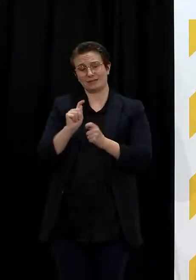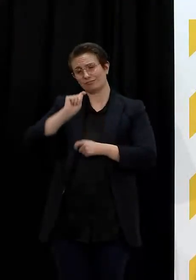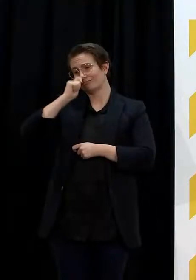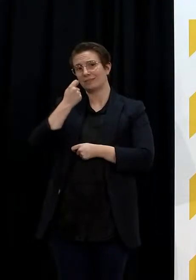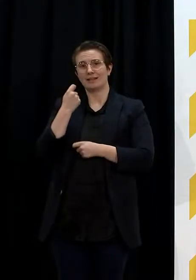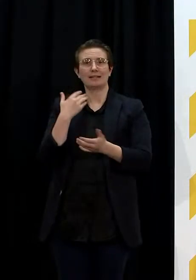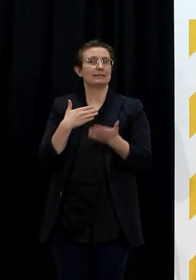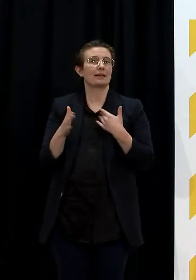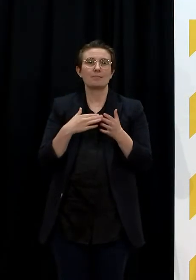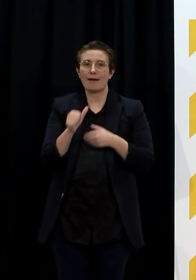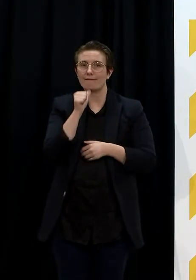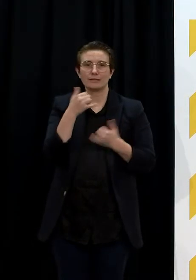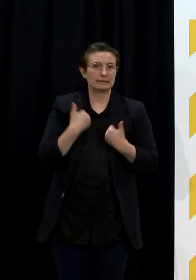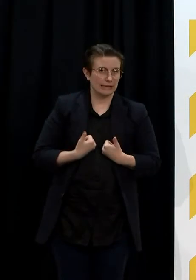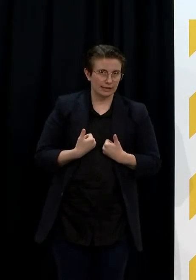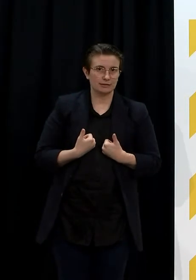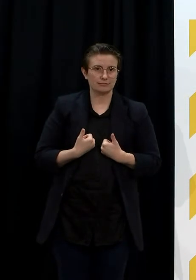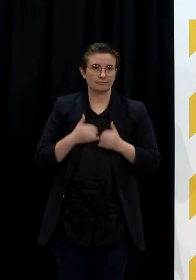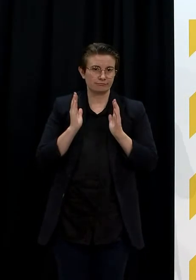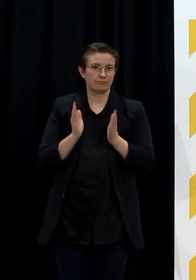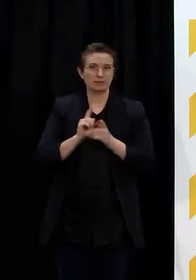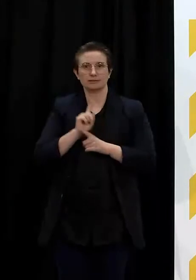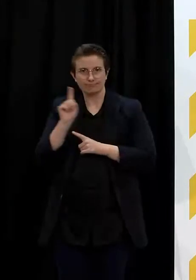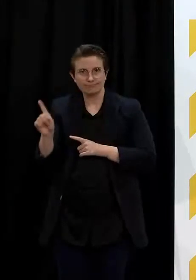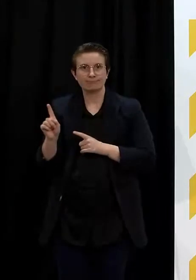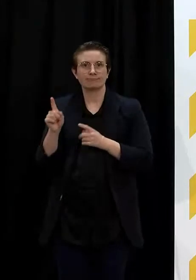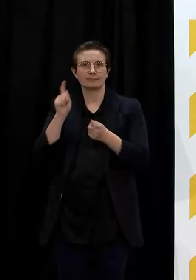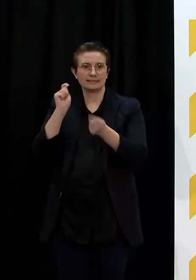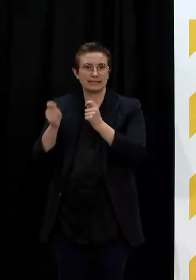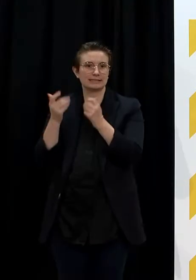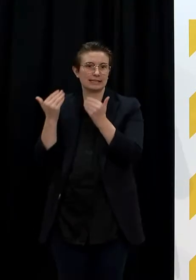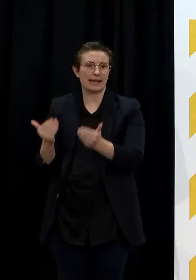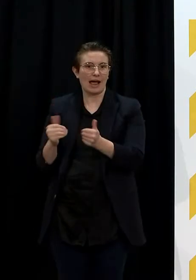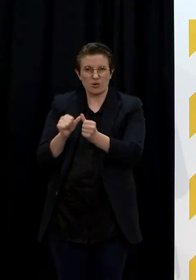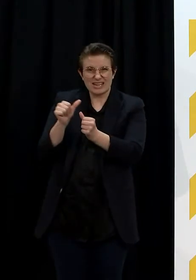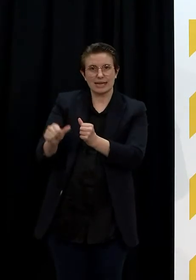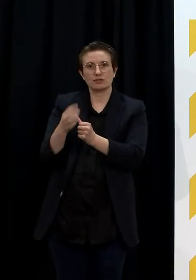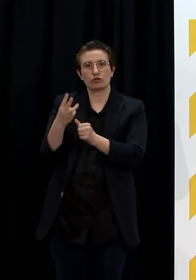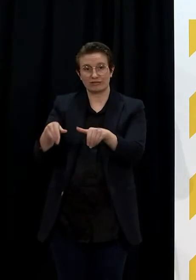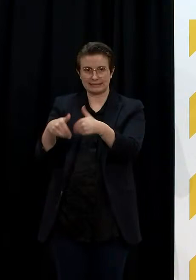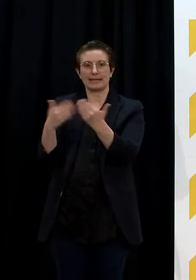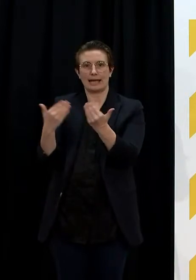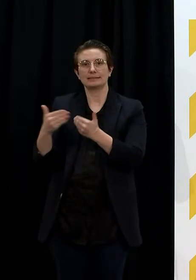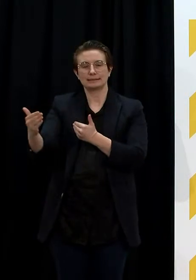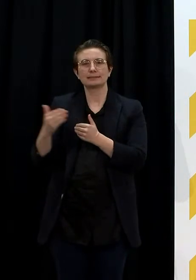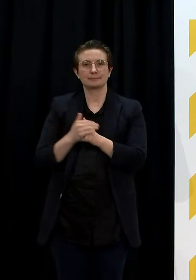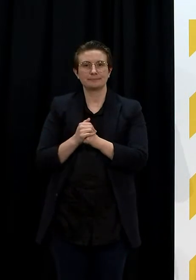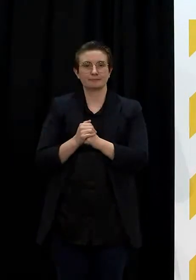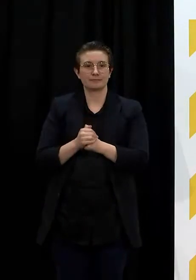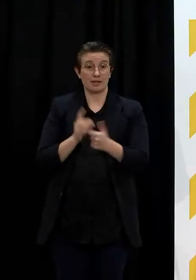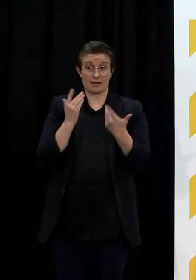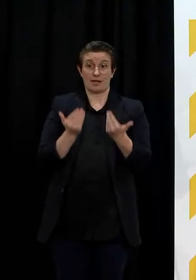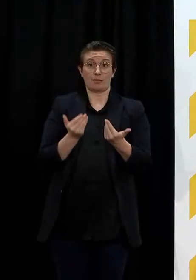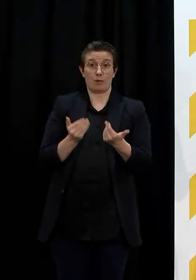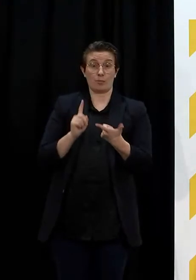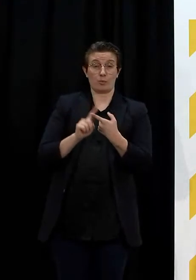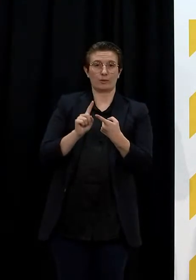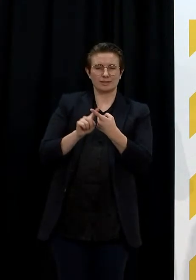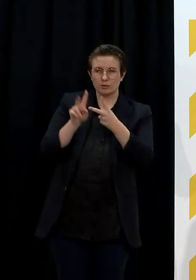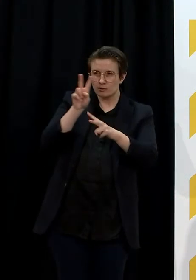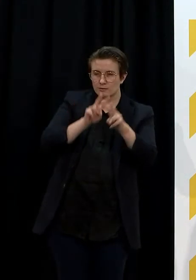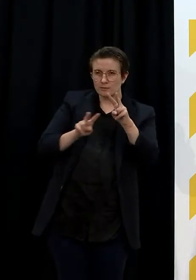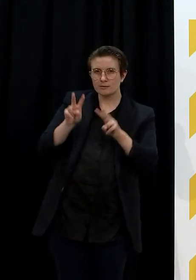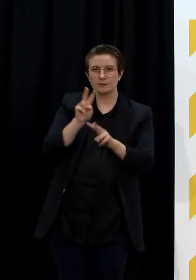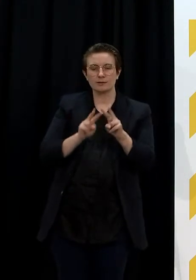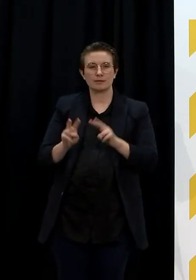We will also be putting in place a system for regular surveillance testing at the moment of certain groups of asymptomatic